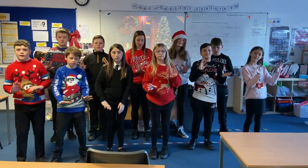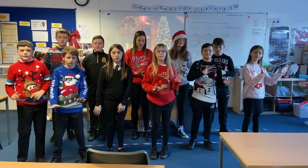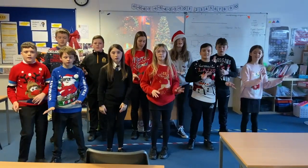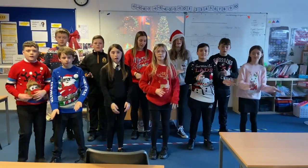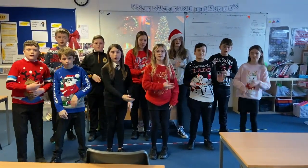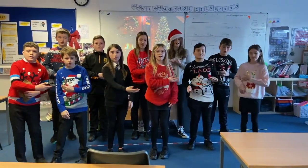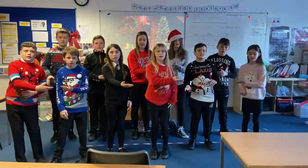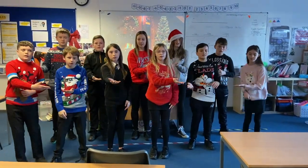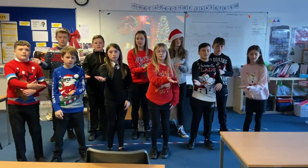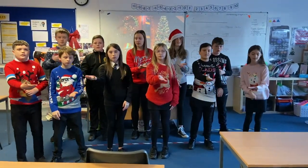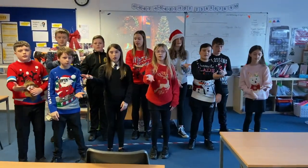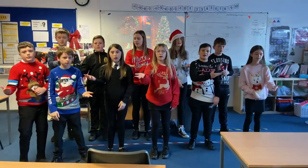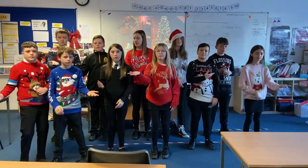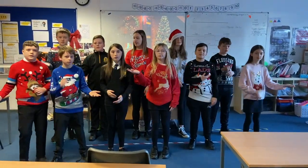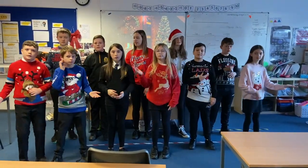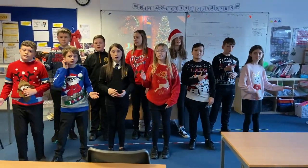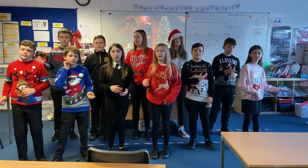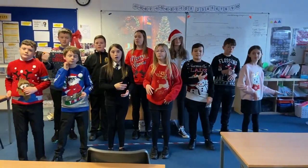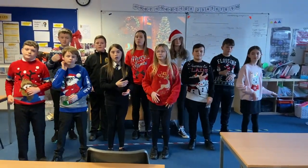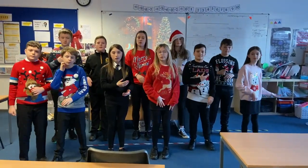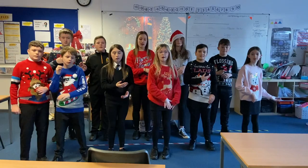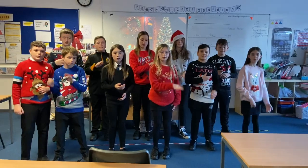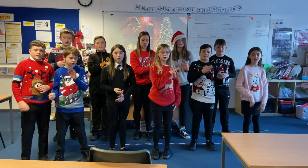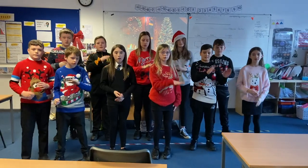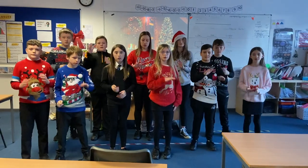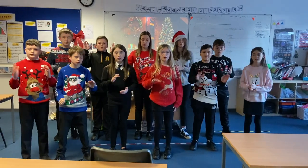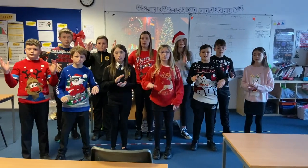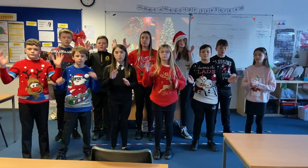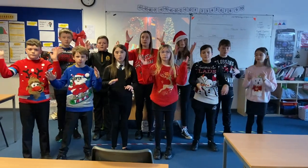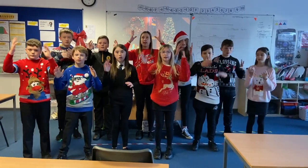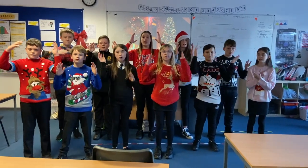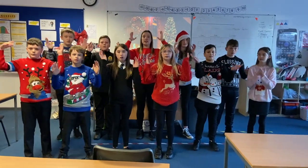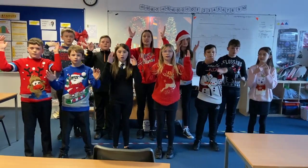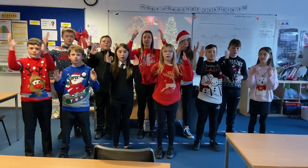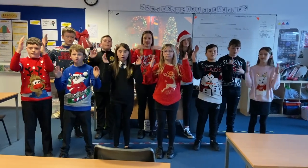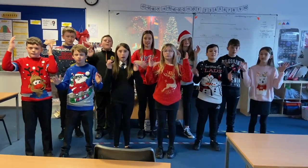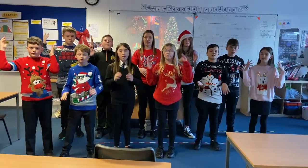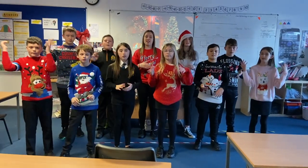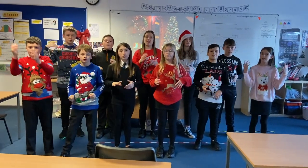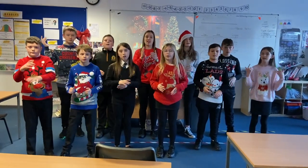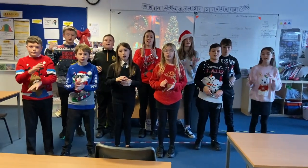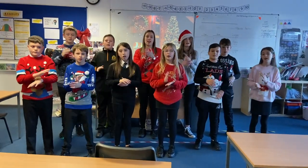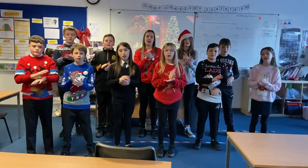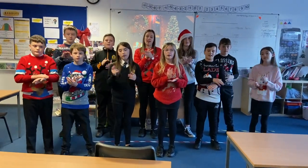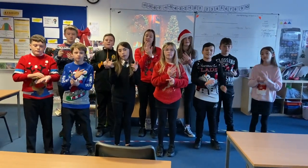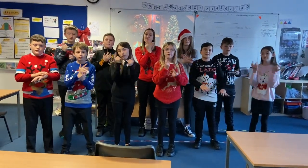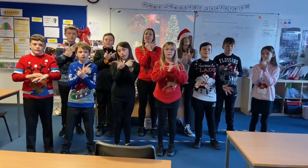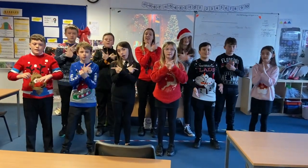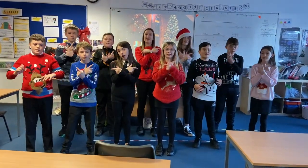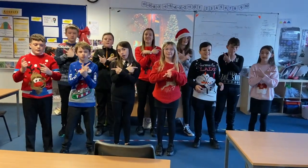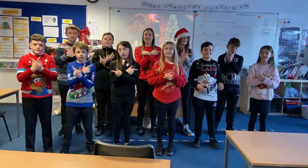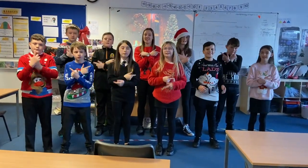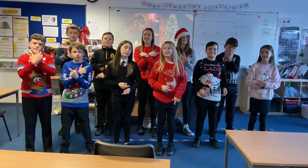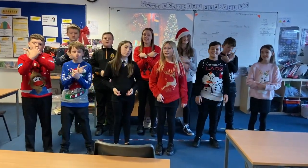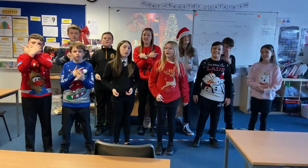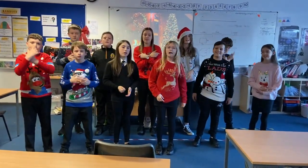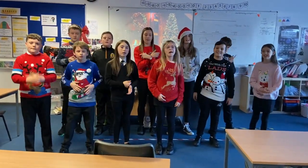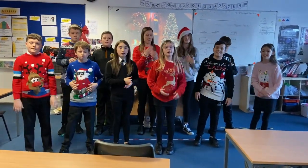is falling, all around me Children playing, having fun